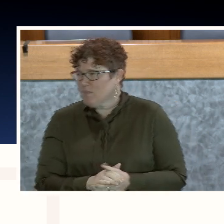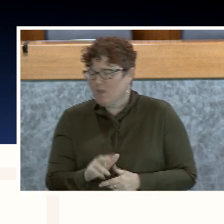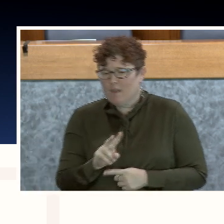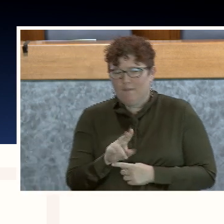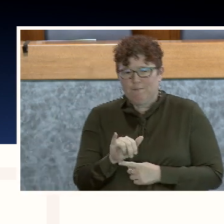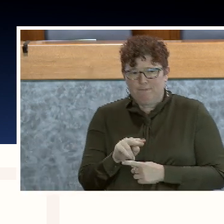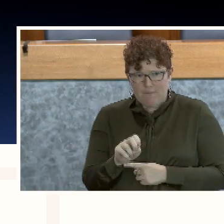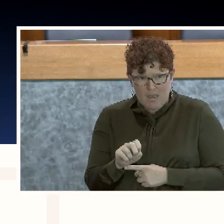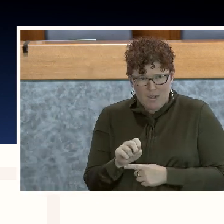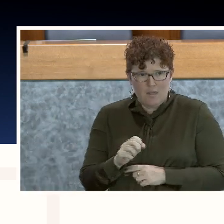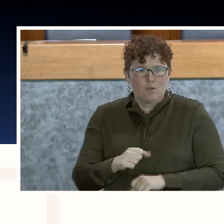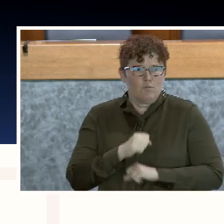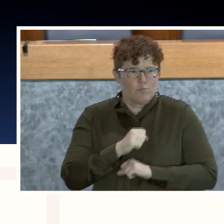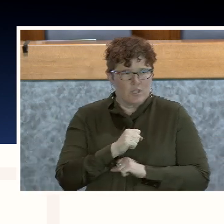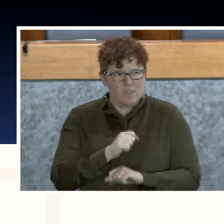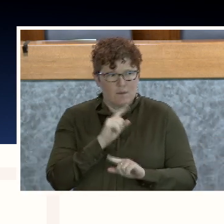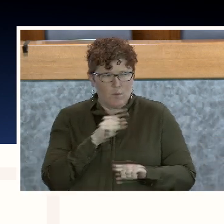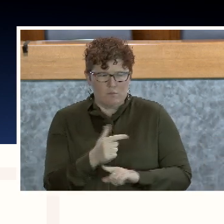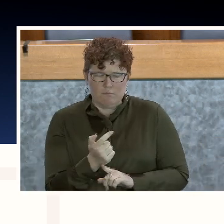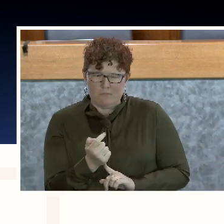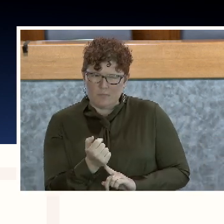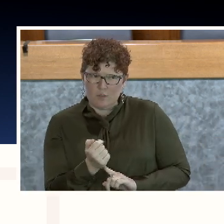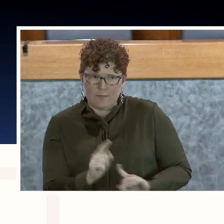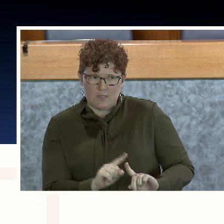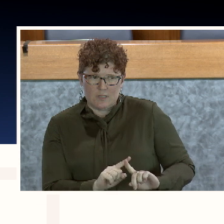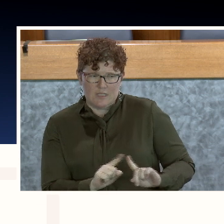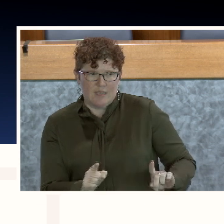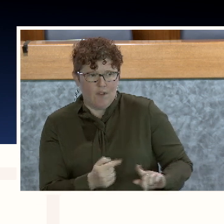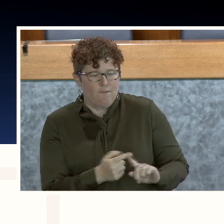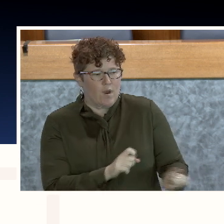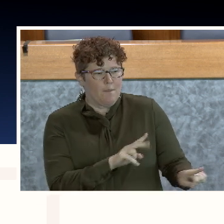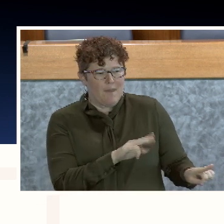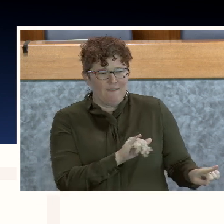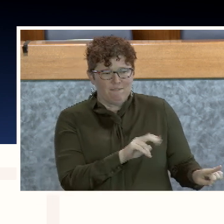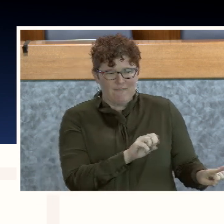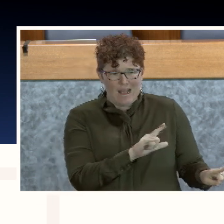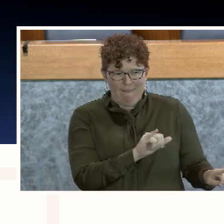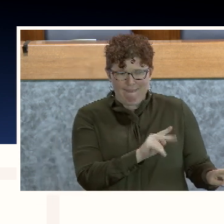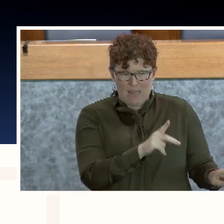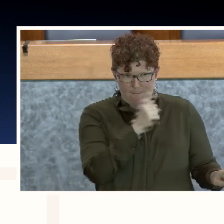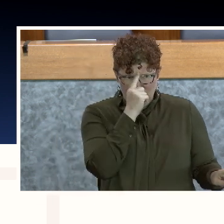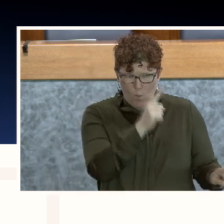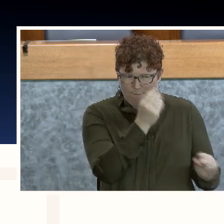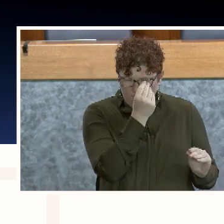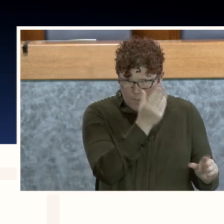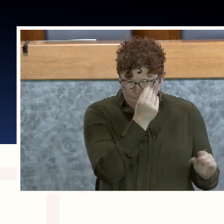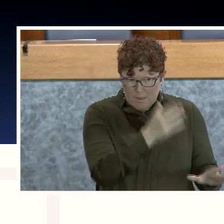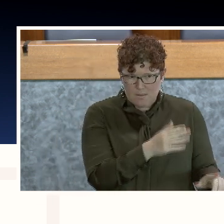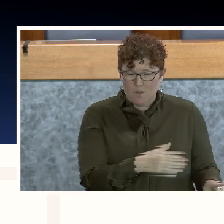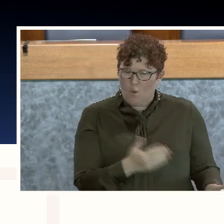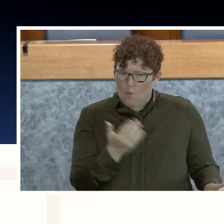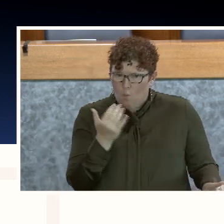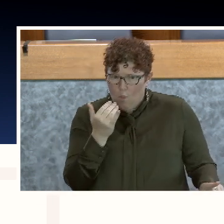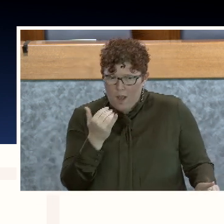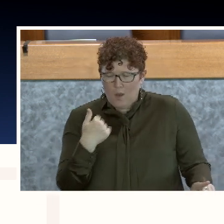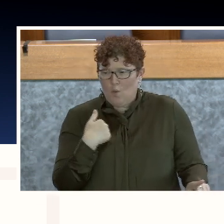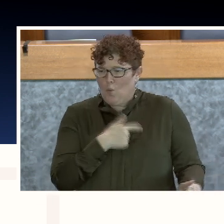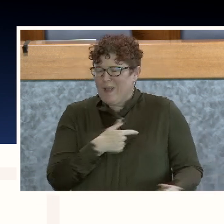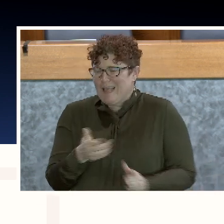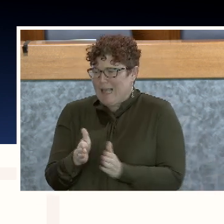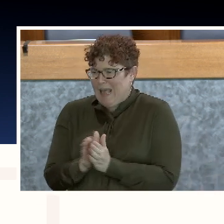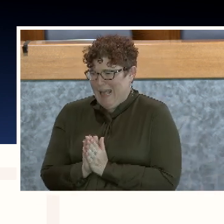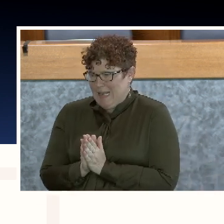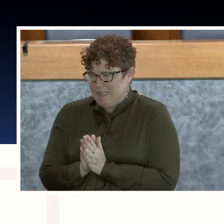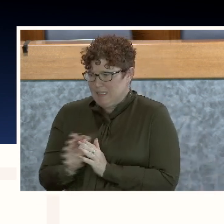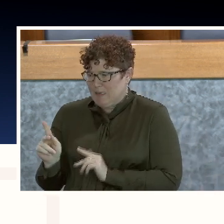Vine protective orders is slightly different than Vine link for offender data. And the reason for this is we do ask for people to create an